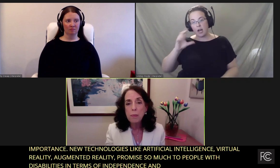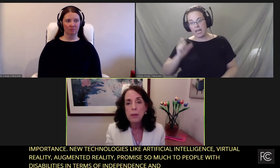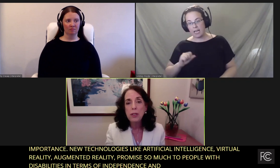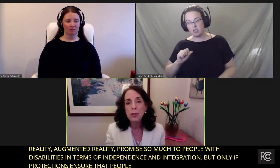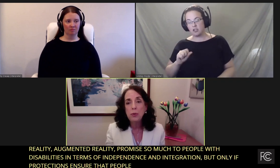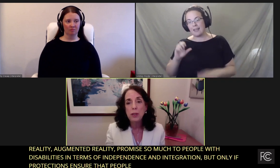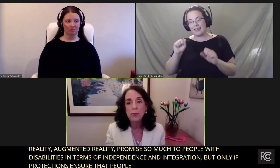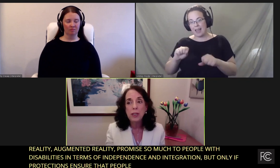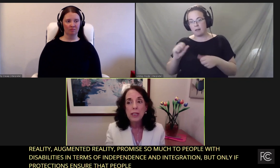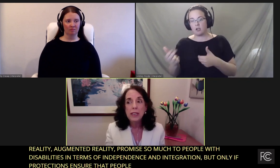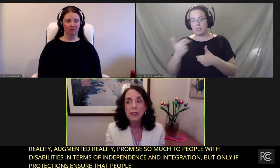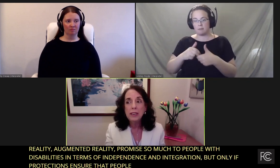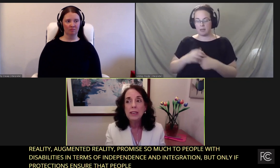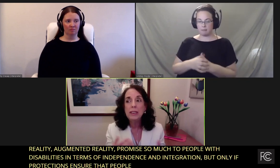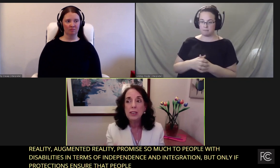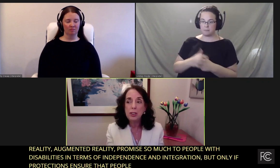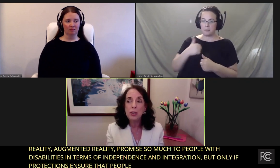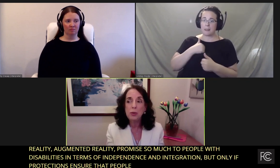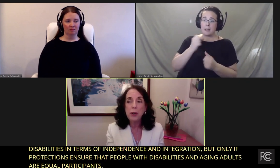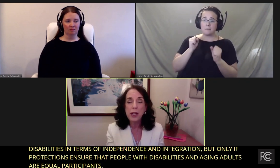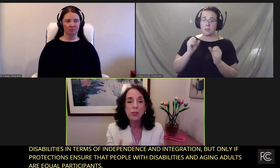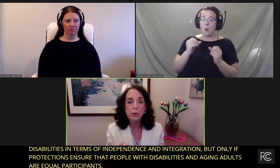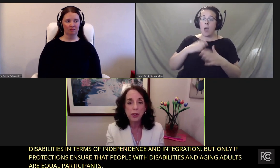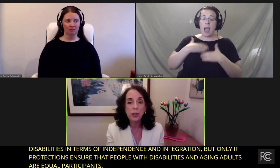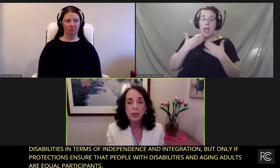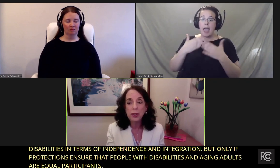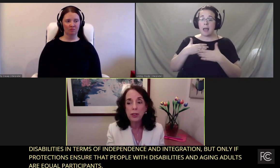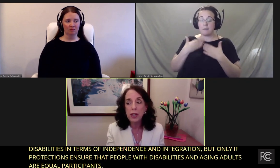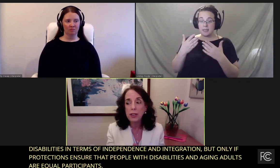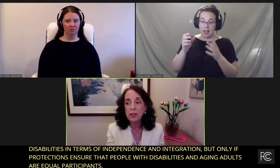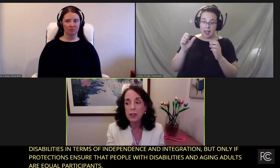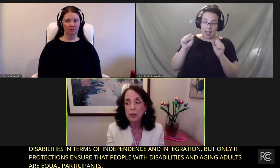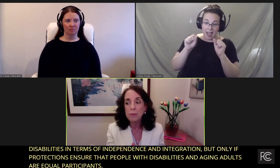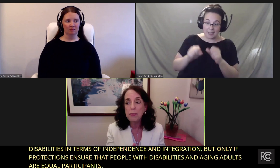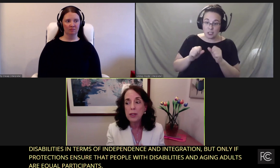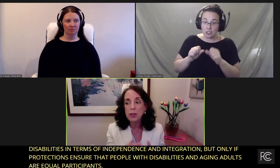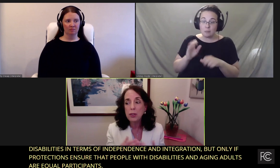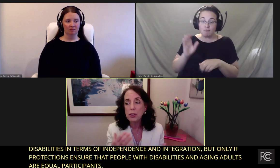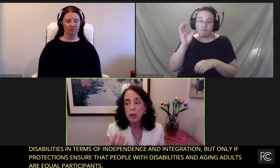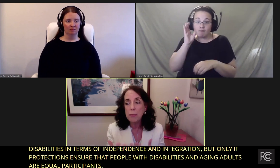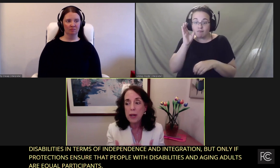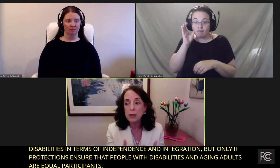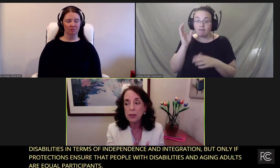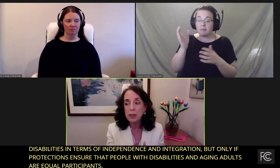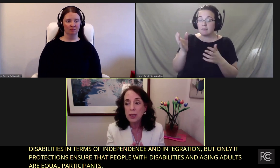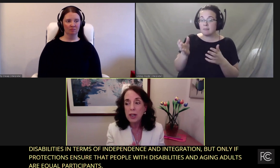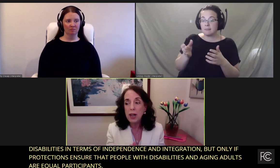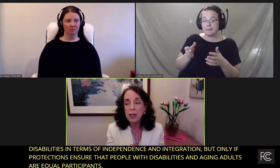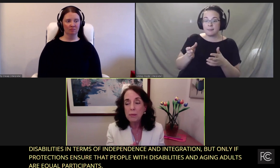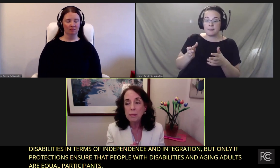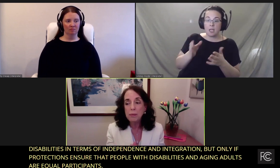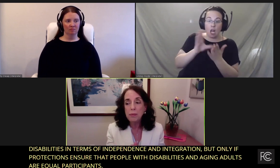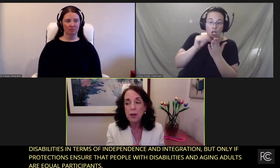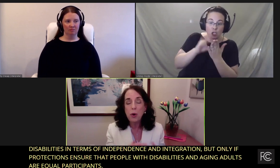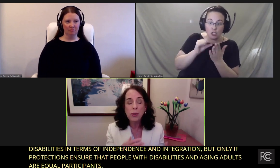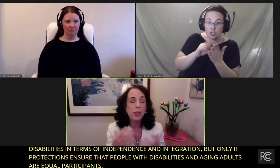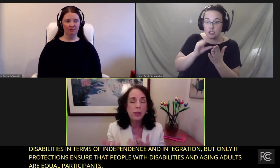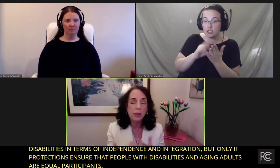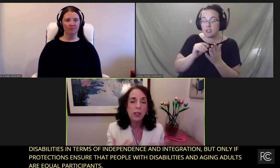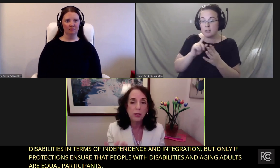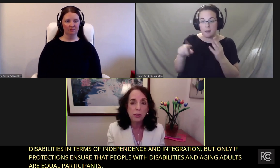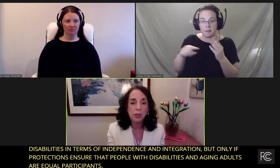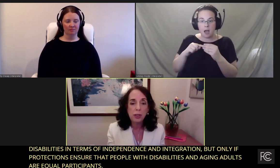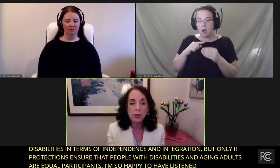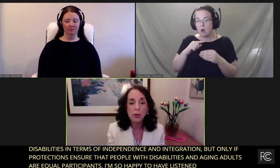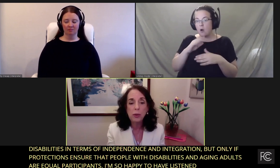I'm so happy to have listened to the earlier and learned about all